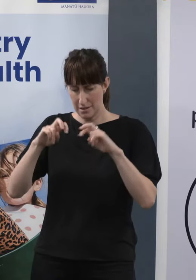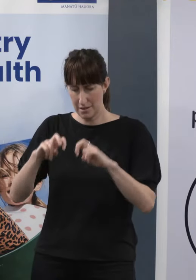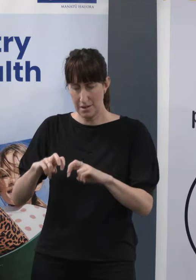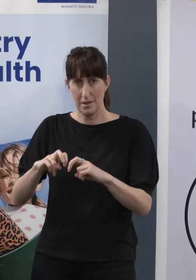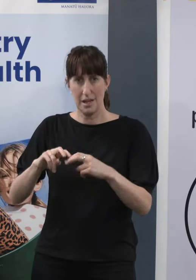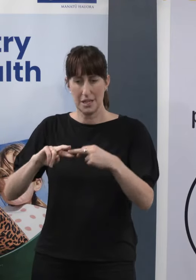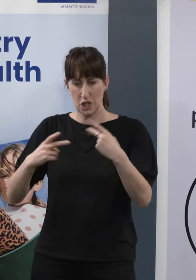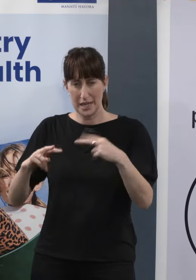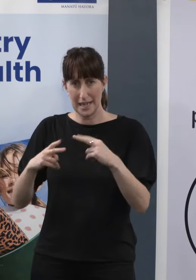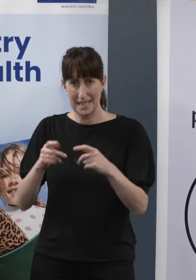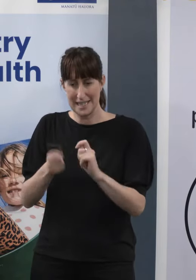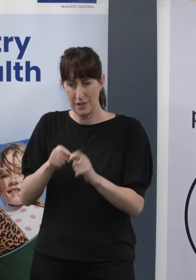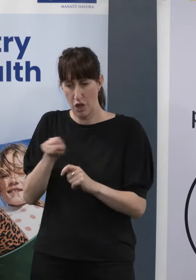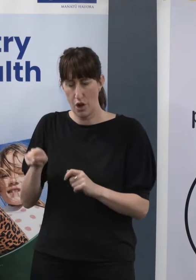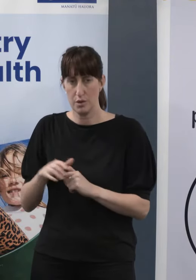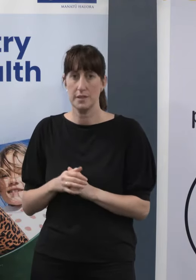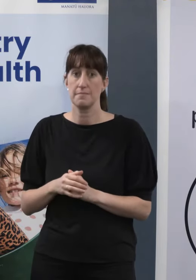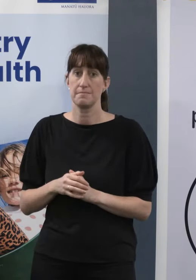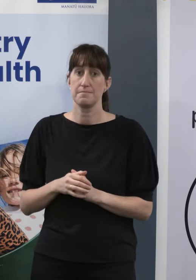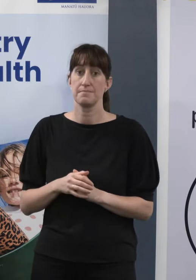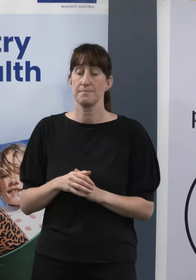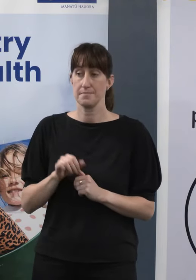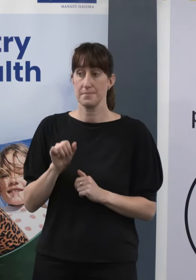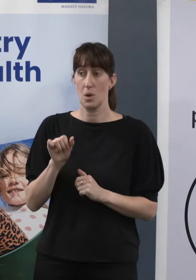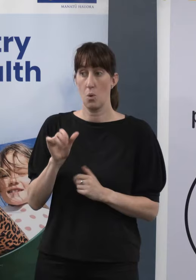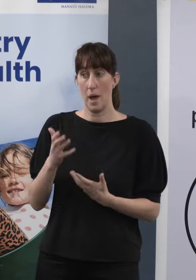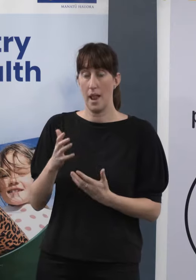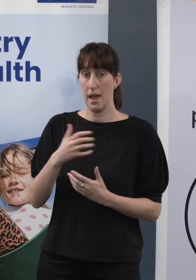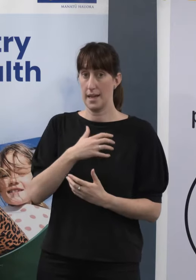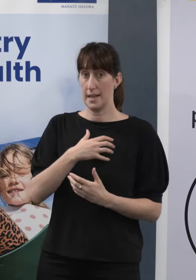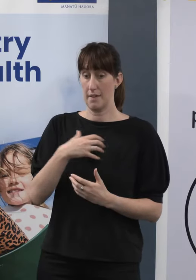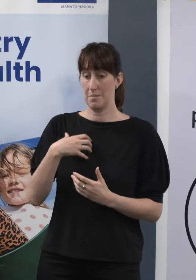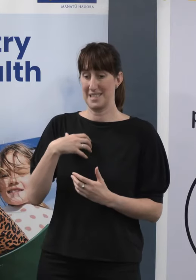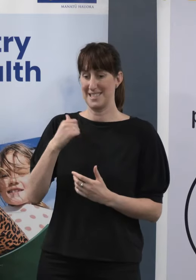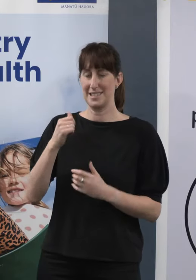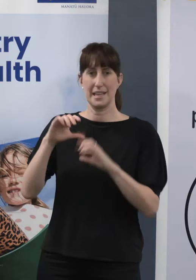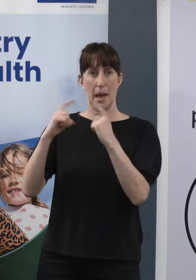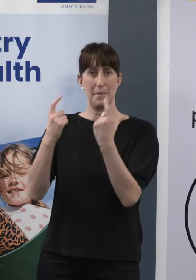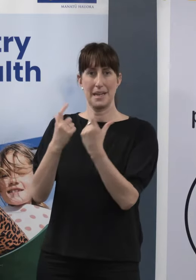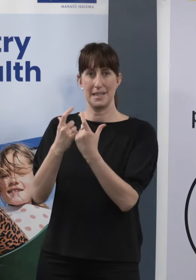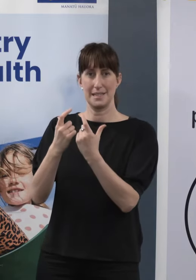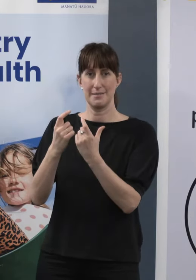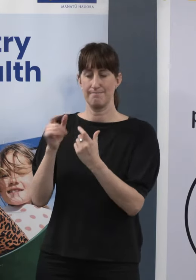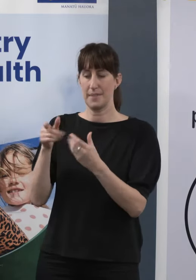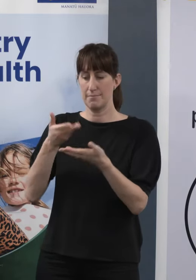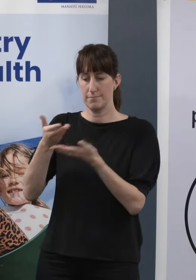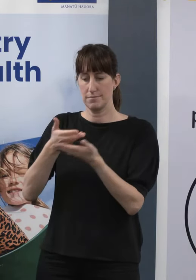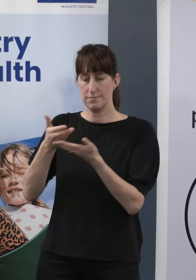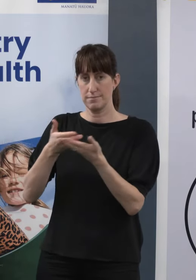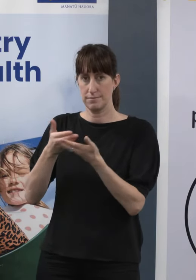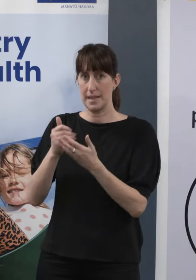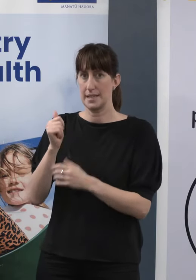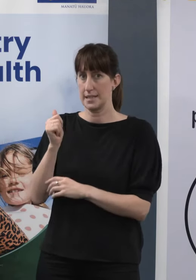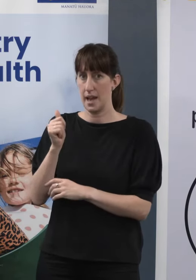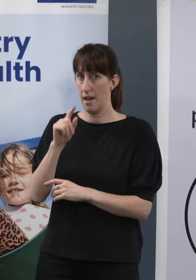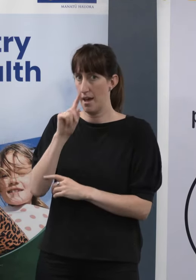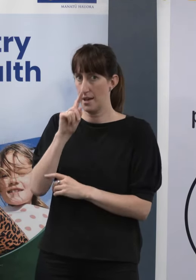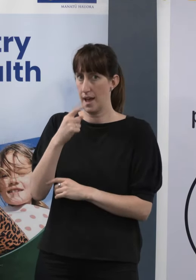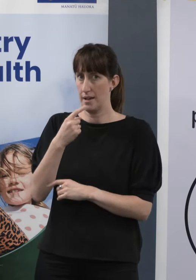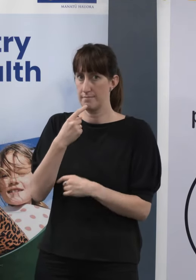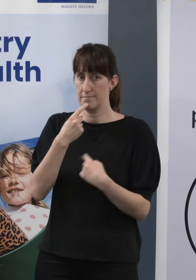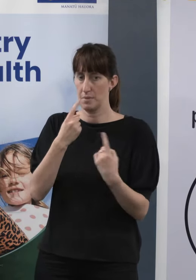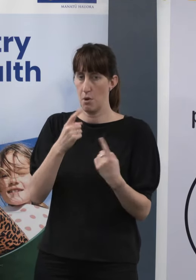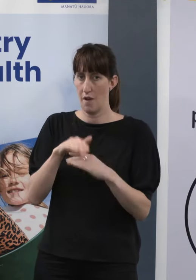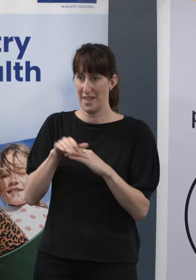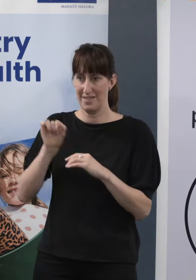discussed this just yesterday, and I can't pre-empt what their discussion was, but I'm sure that if they're...